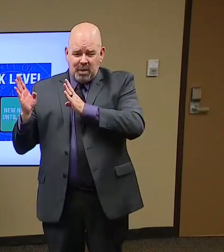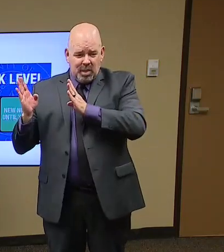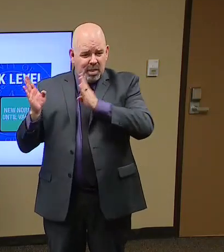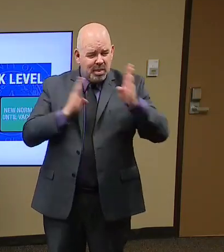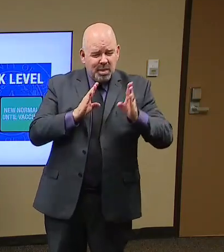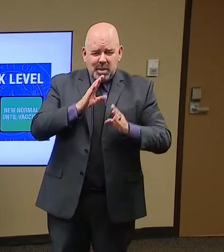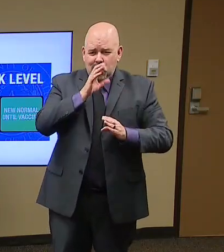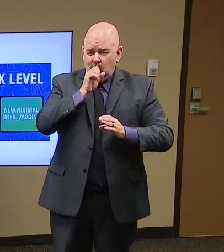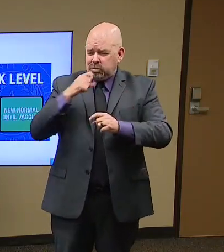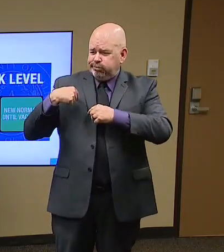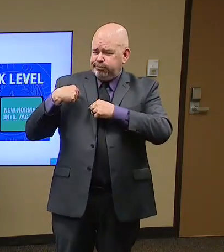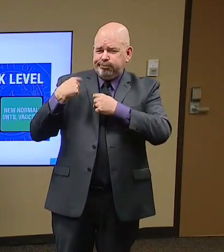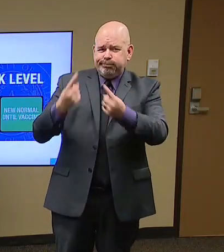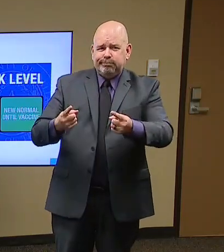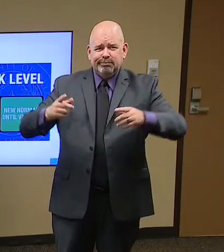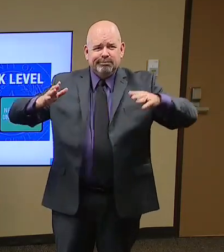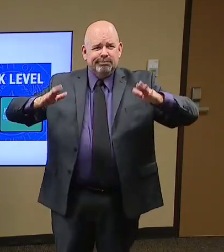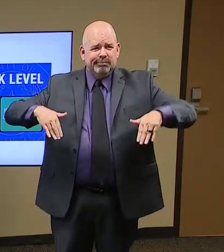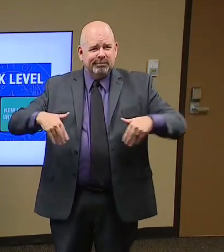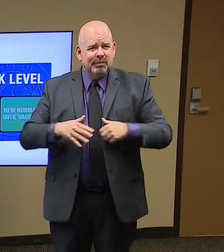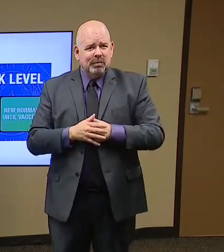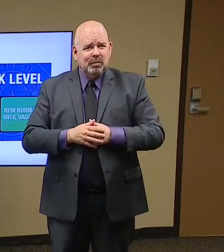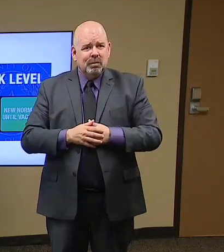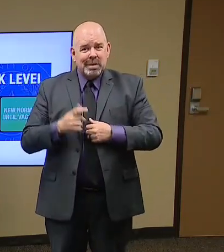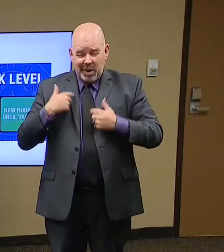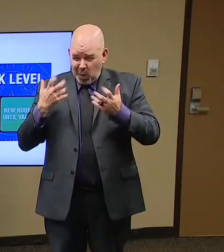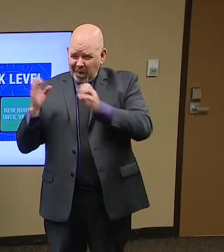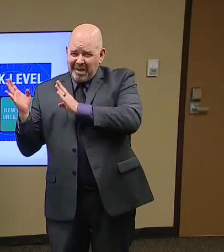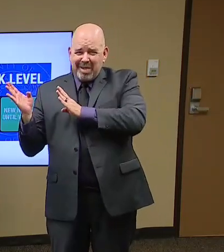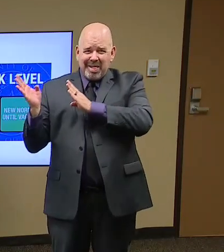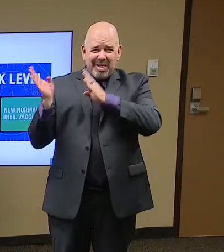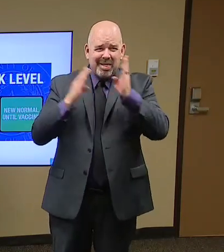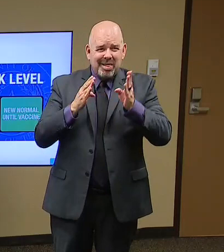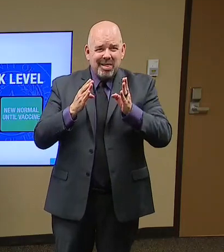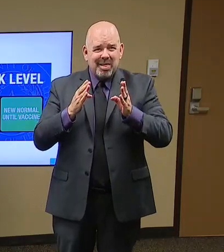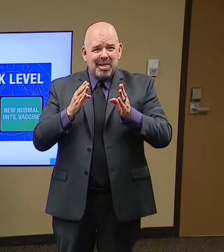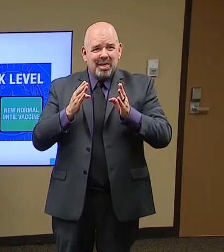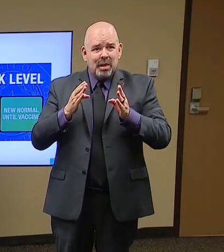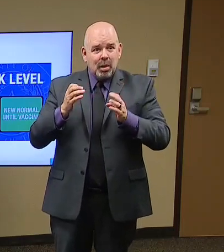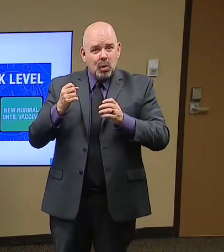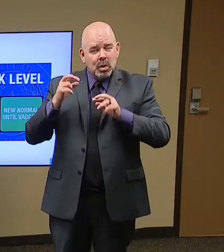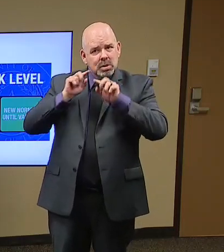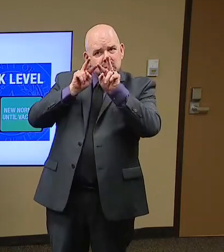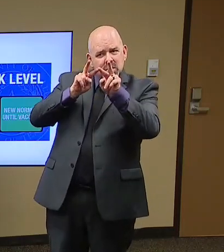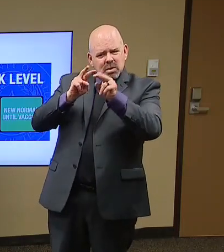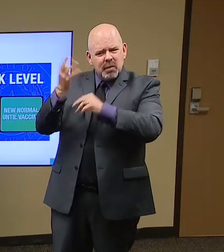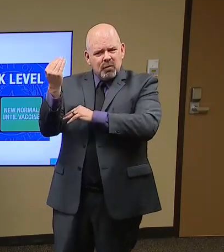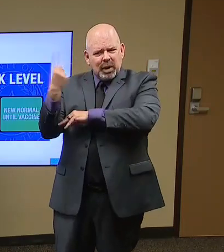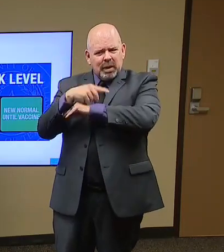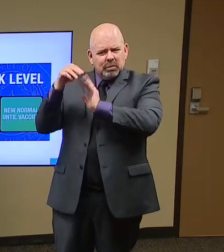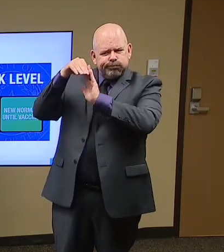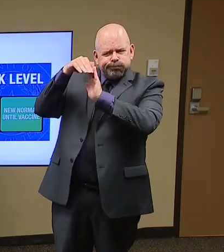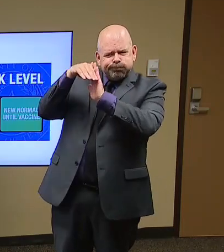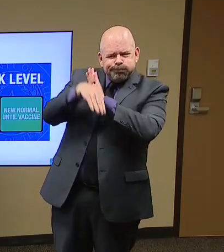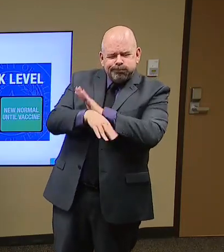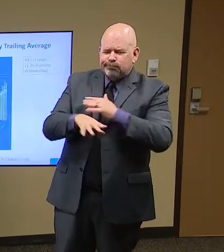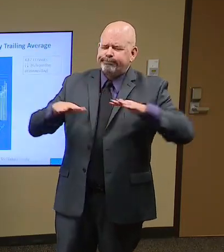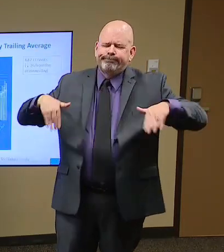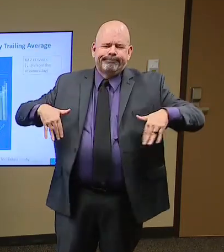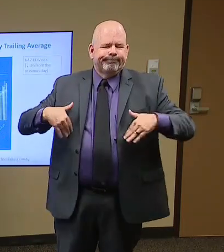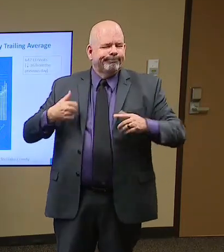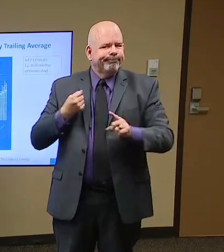that decline, that steady decline, 14 days of decline, and we have not seen it. So next slide, please.